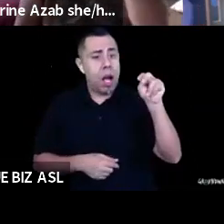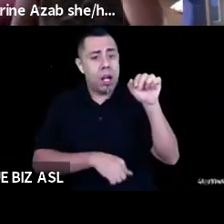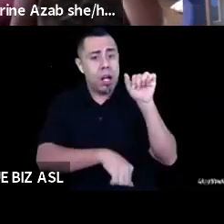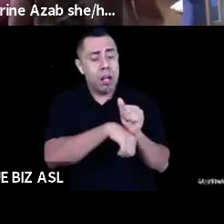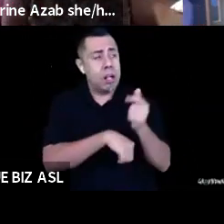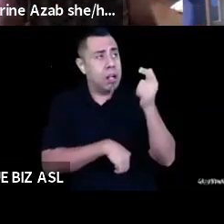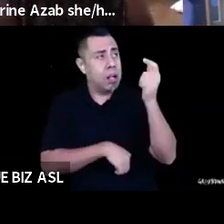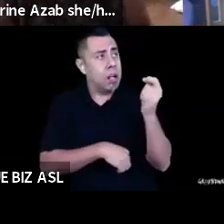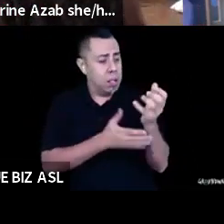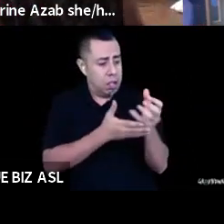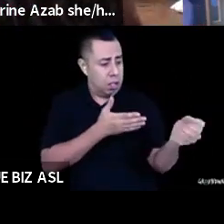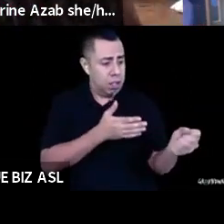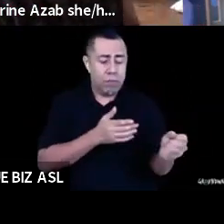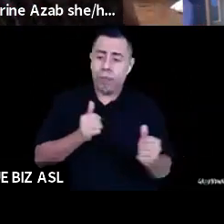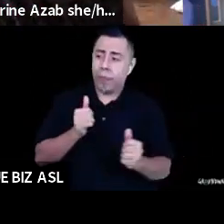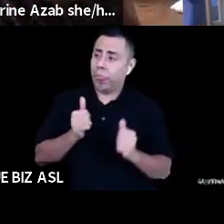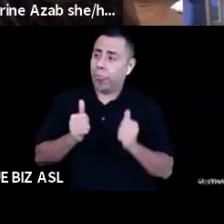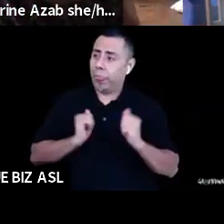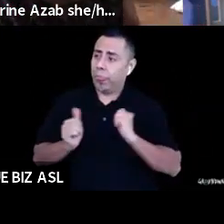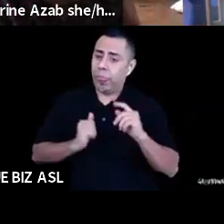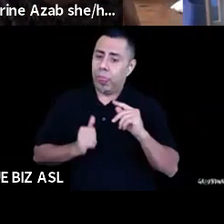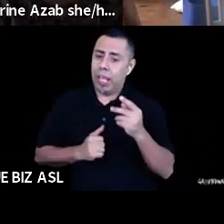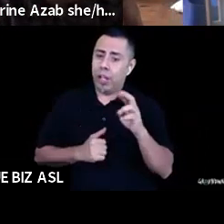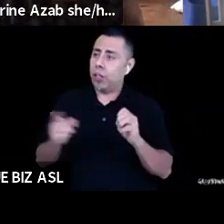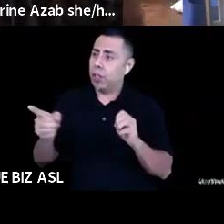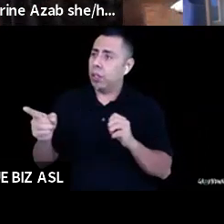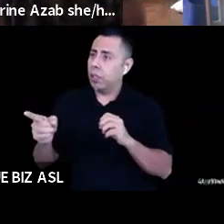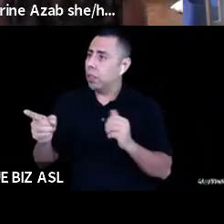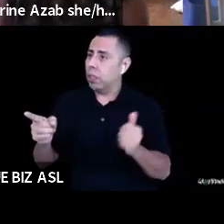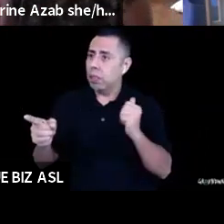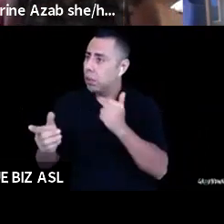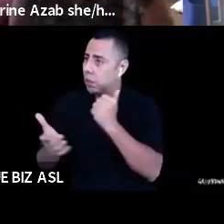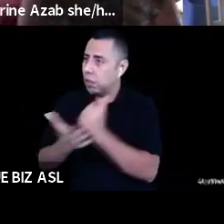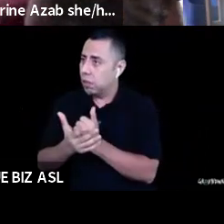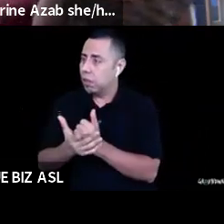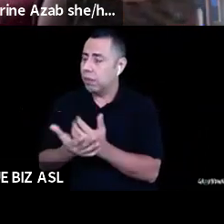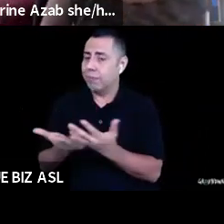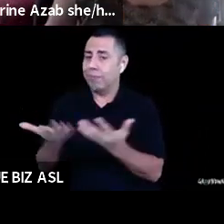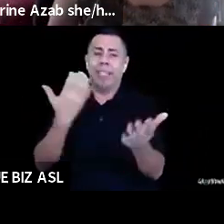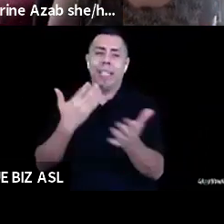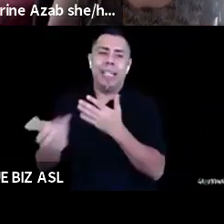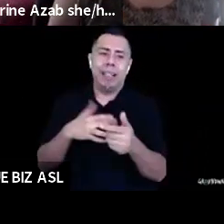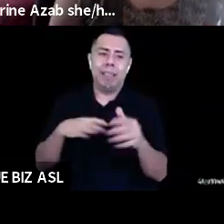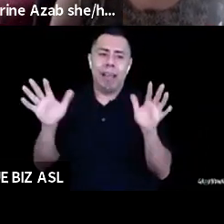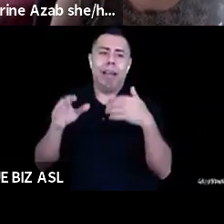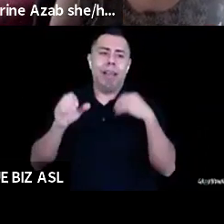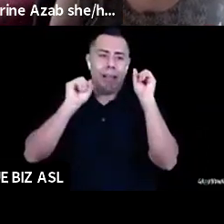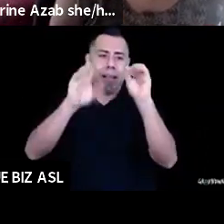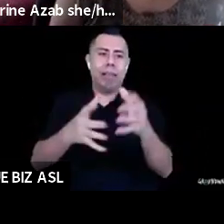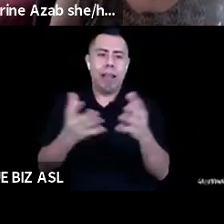me. So anyway, that's a bunch of stuff. There we go. Yeah. Yeah. No. And I, I would love to weigh in on